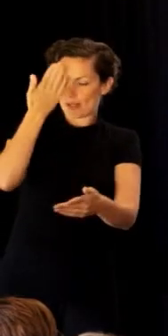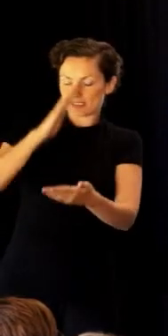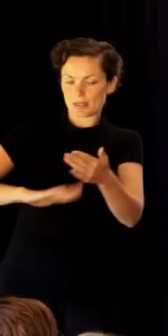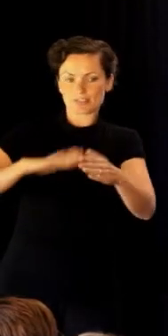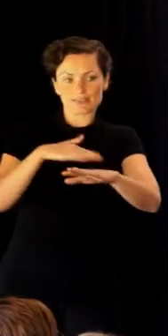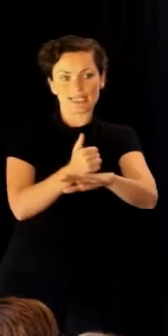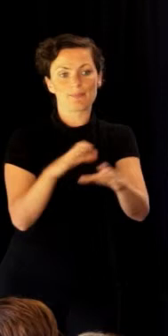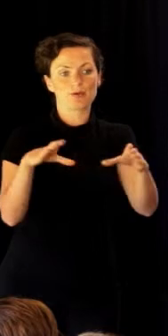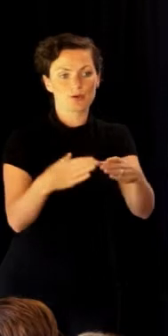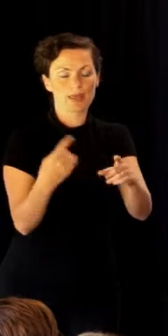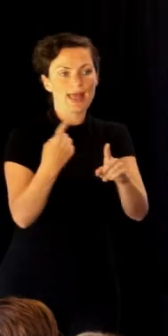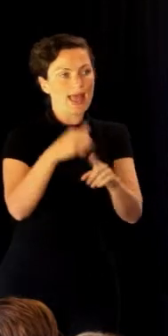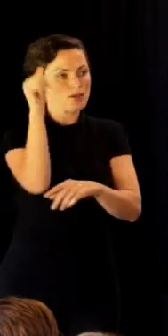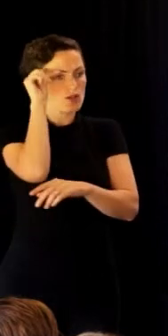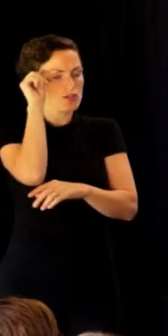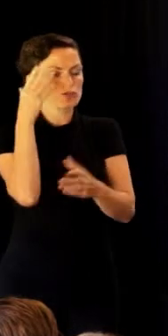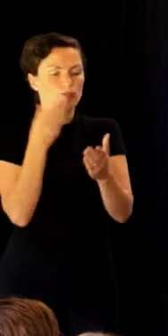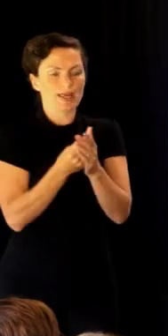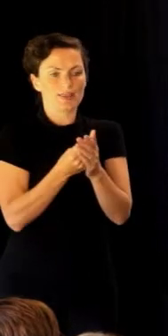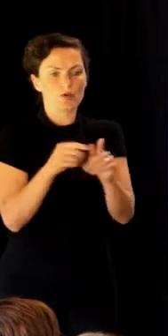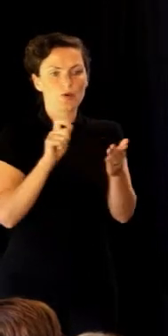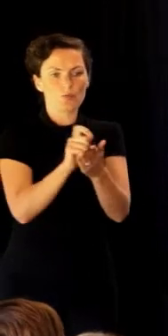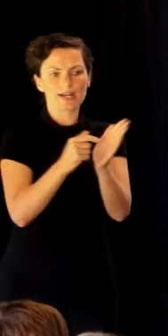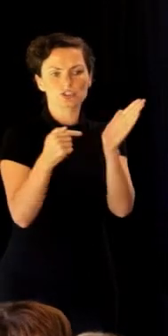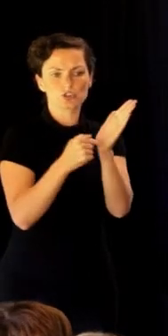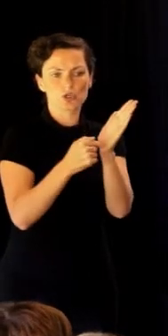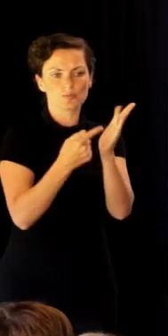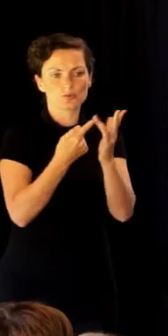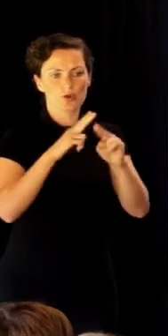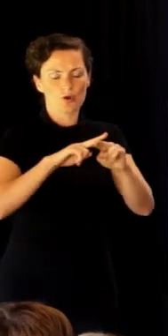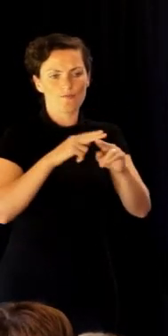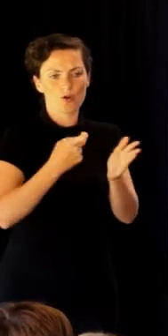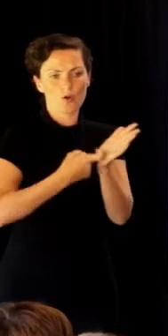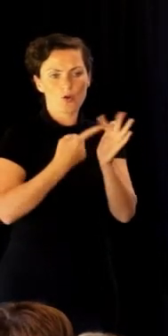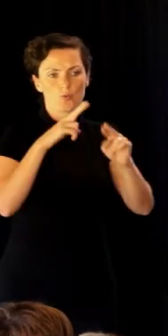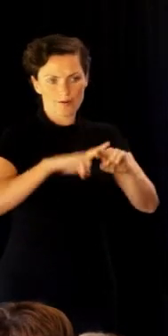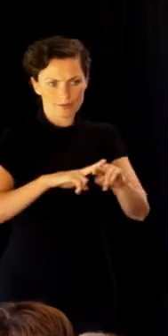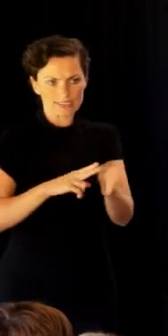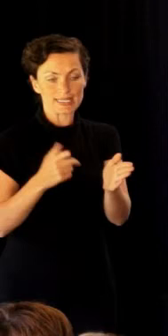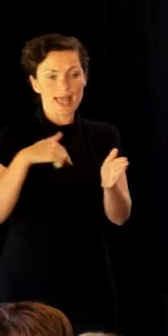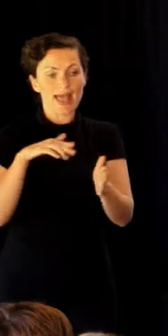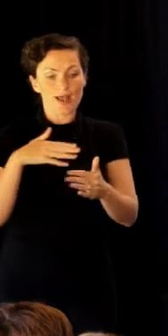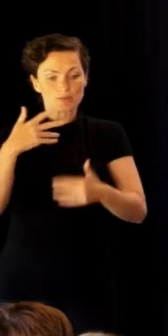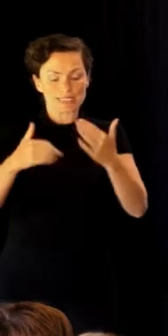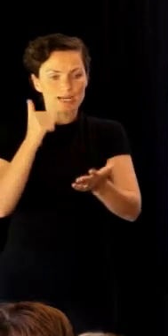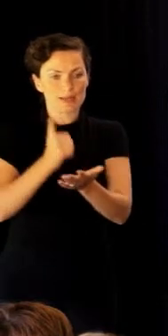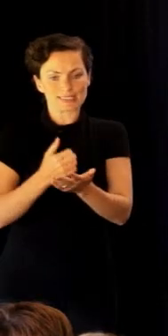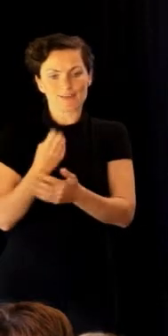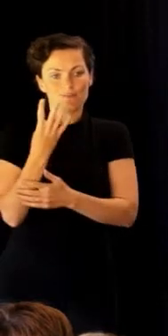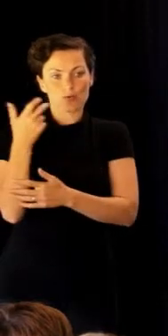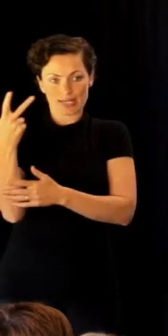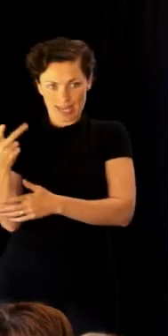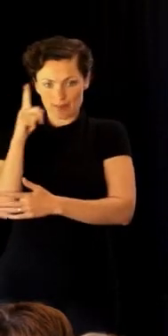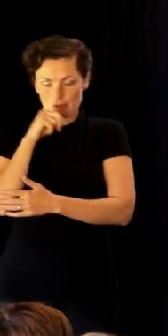of writing in terms of reference. And then from our database, we had 48 people who identified as Māori,